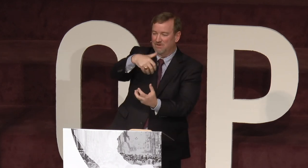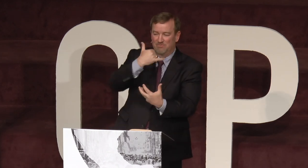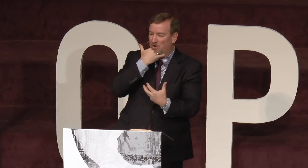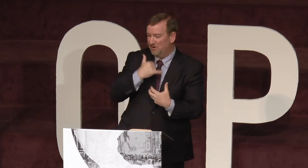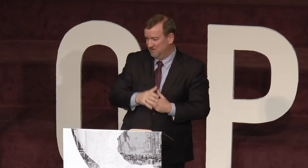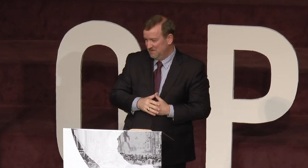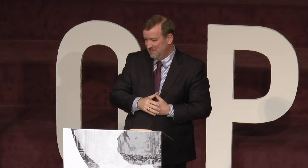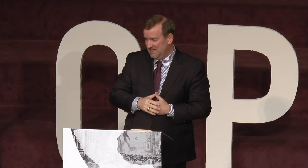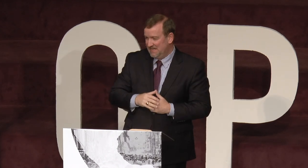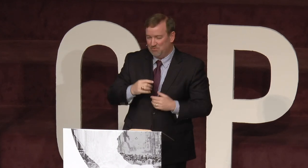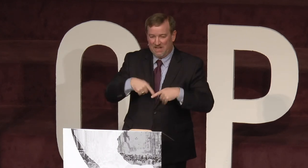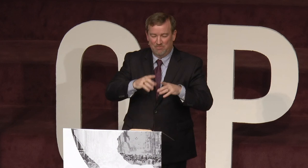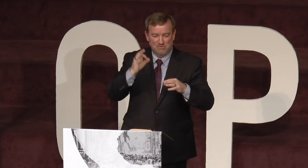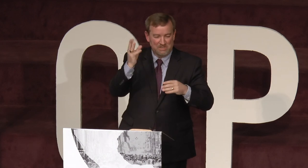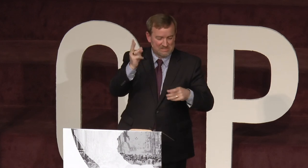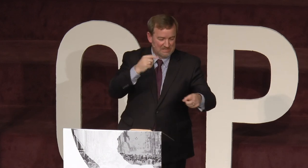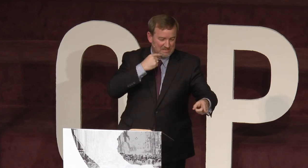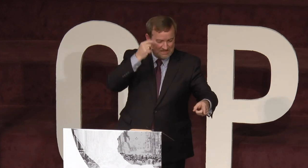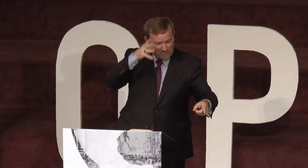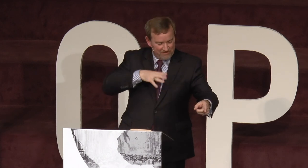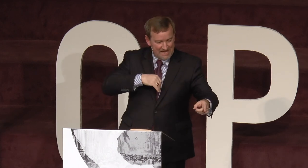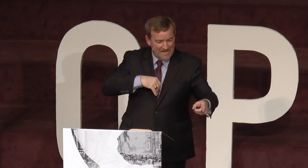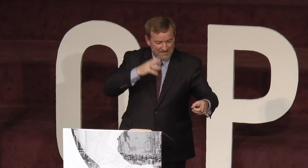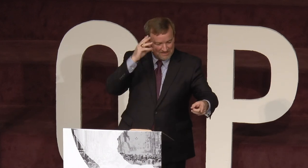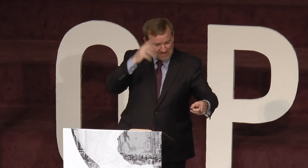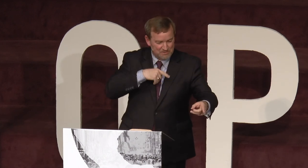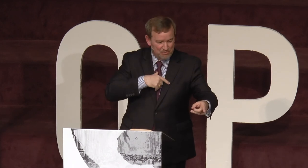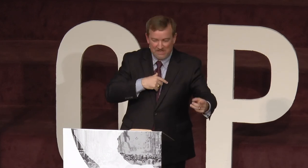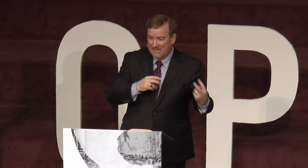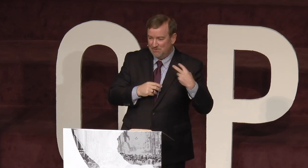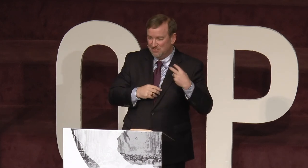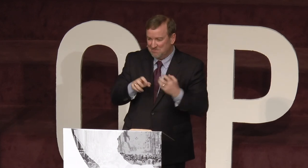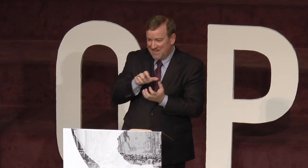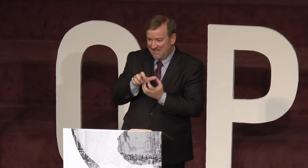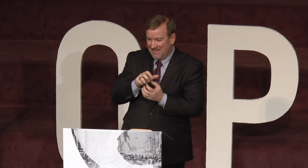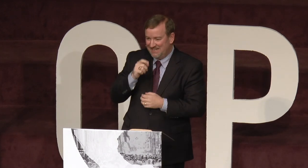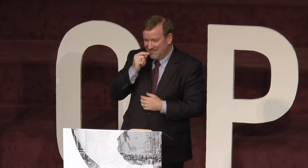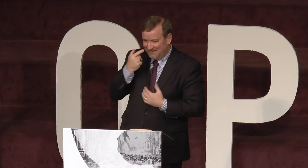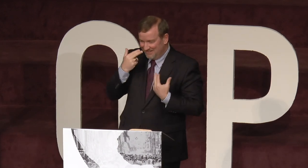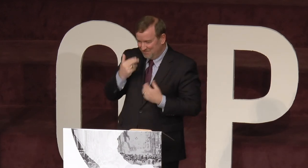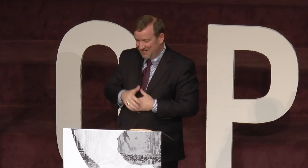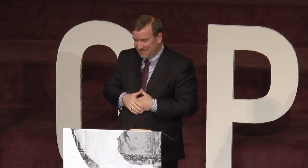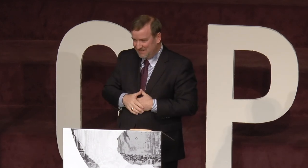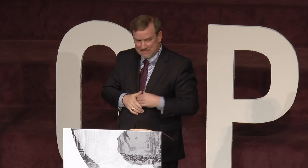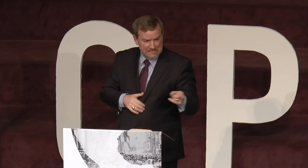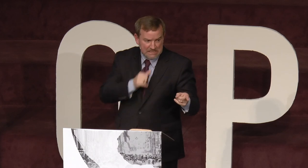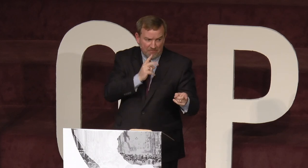and wrong. And while I was witnessing to the deaf guy, a teenage boy, he was looking at he'd giggle a little bit. And I'd say, it's not